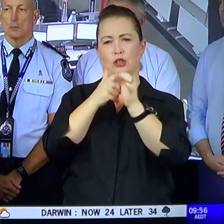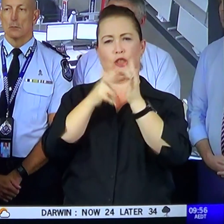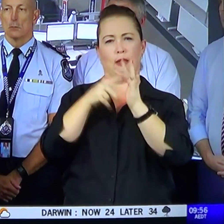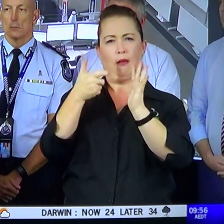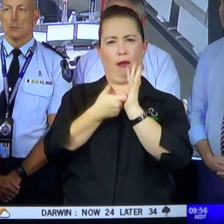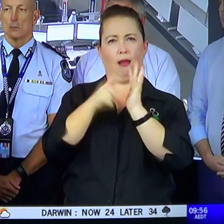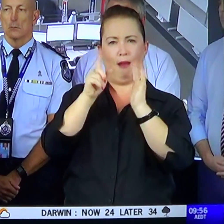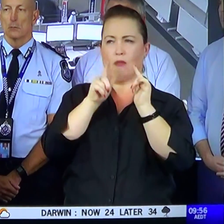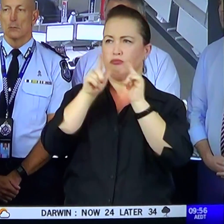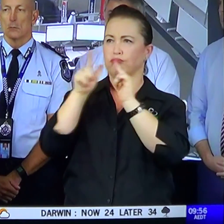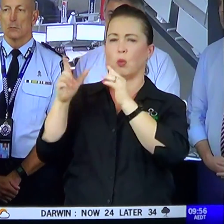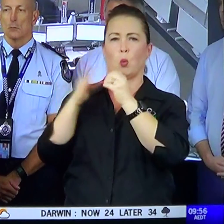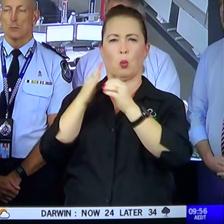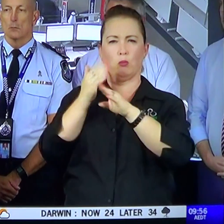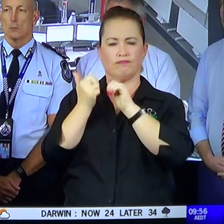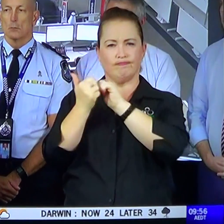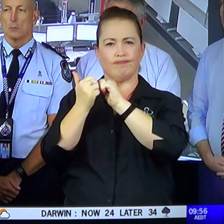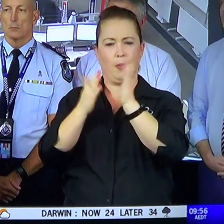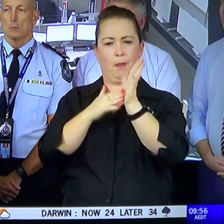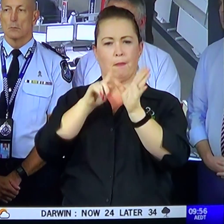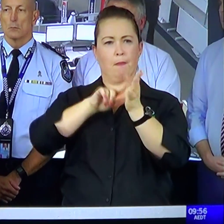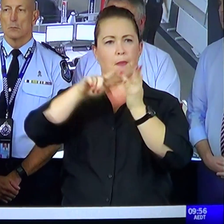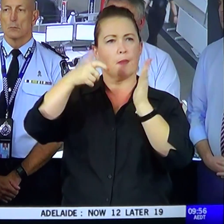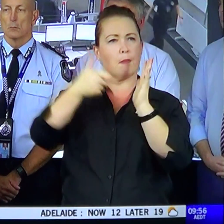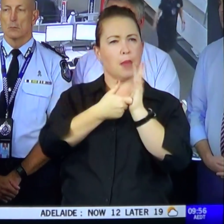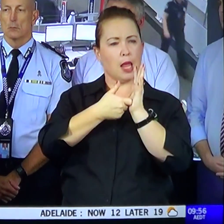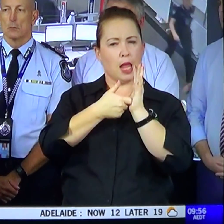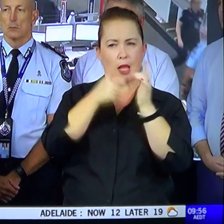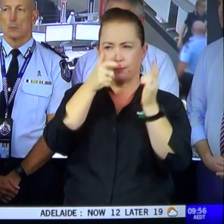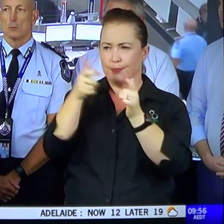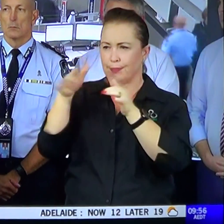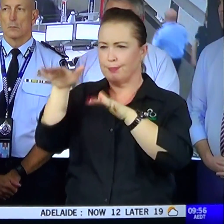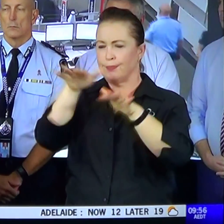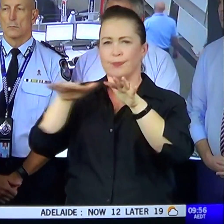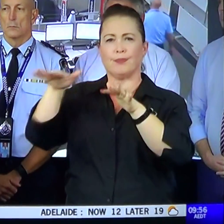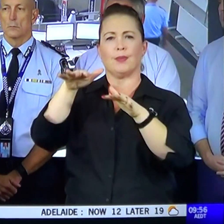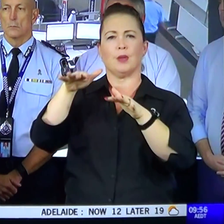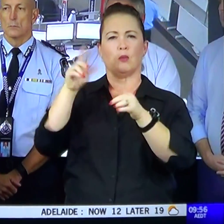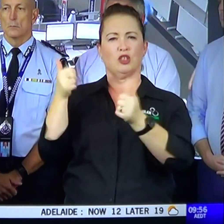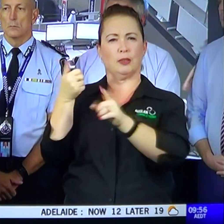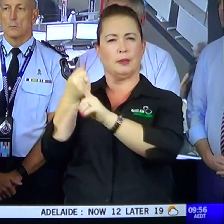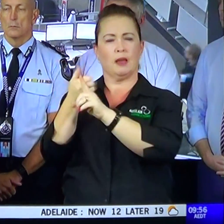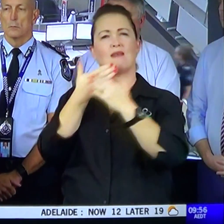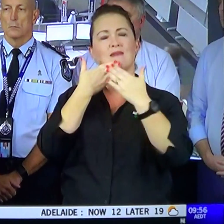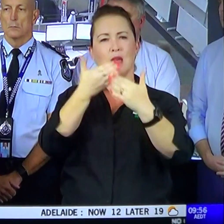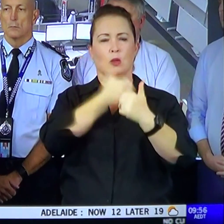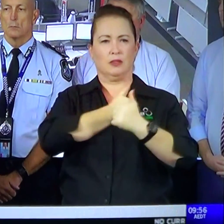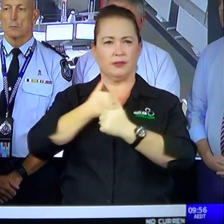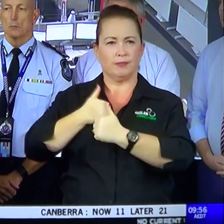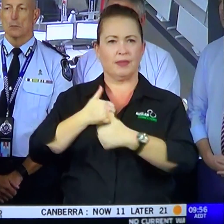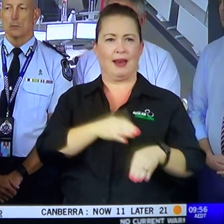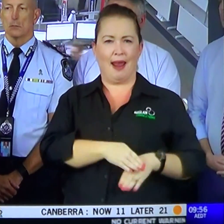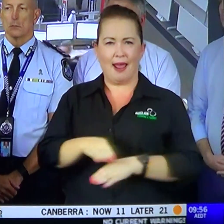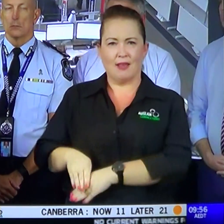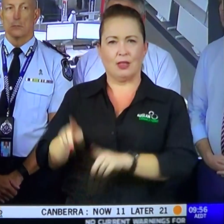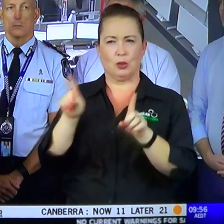working with the Mayor and the areas that have been impacted. So a big thank you to the Defence and Navy at the moment